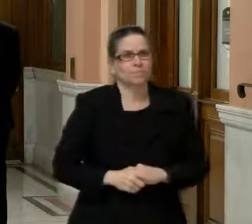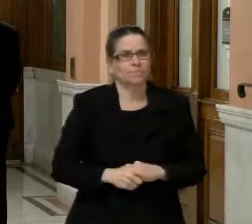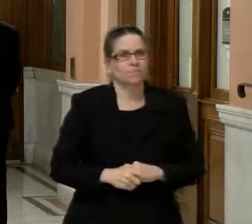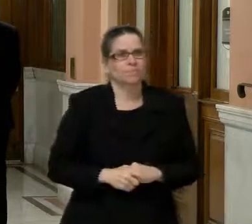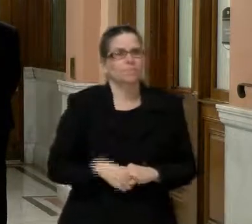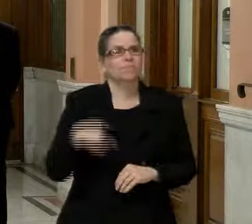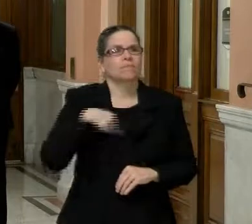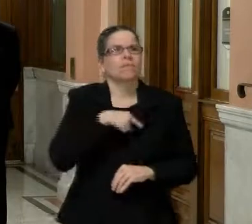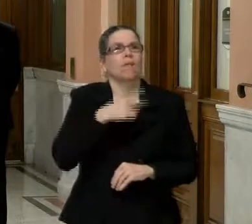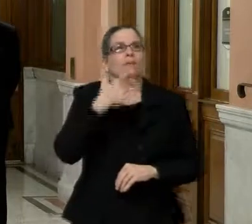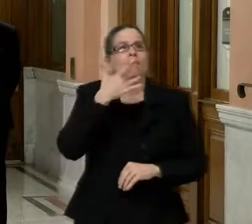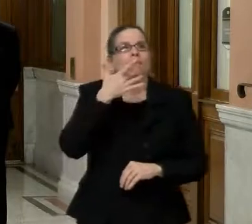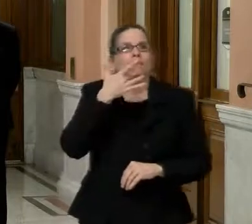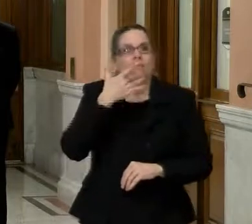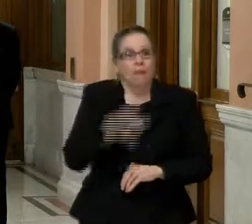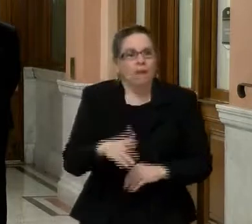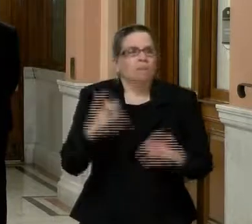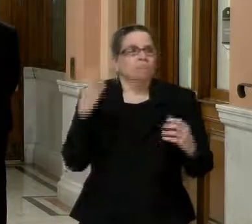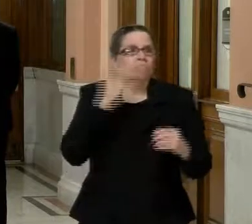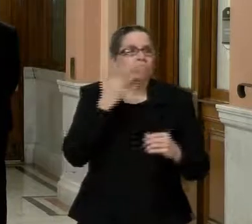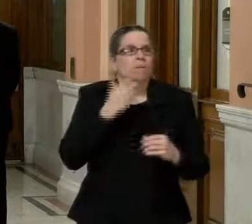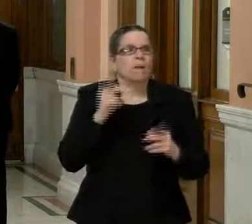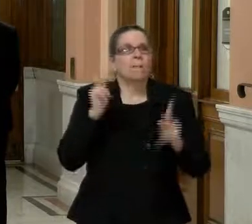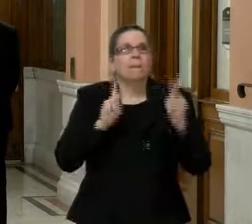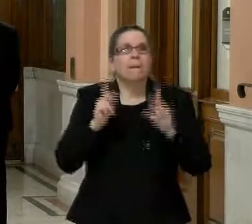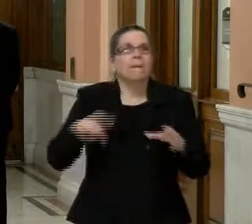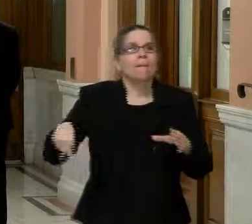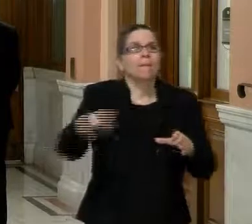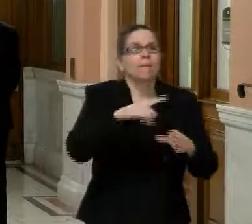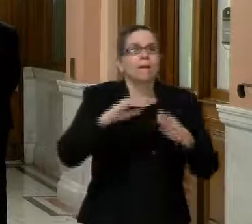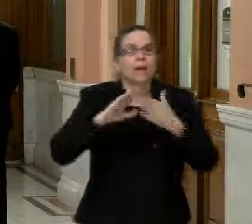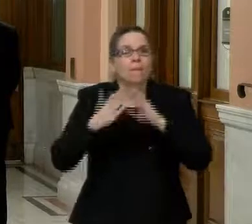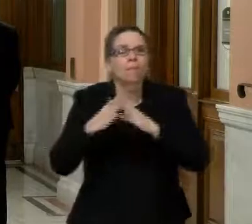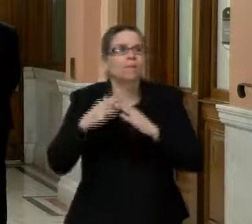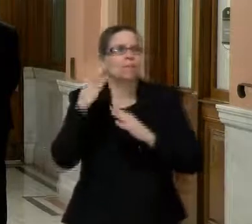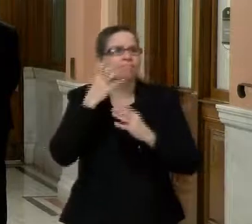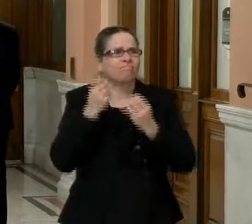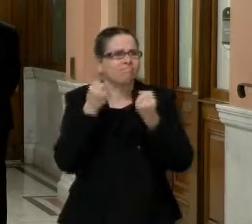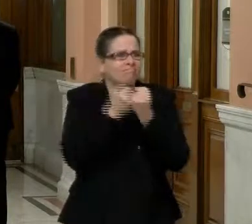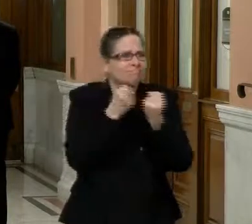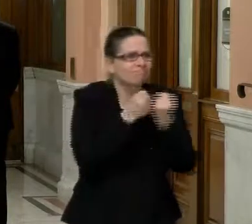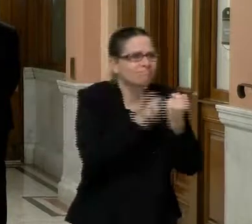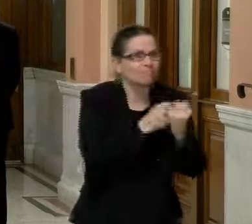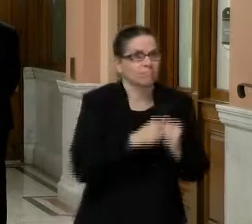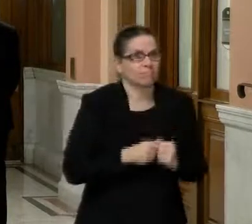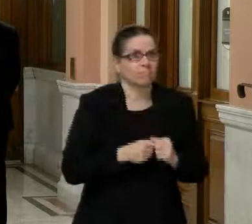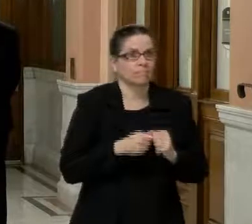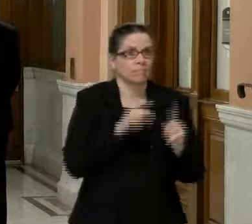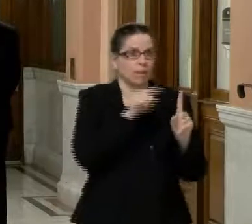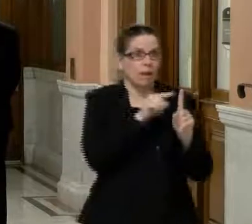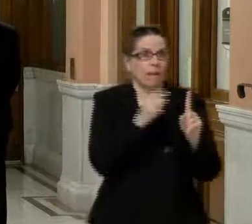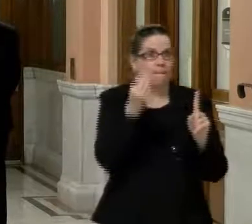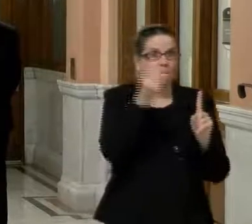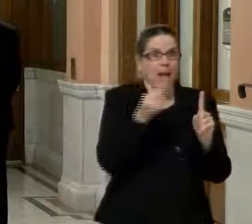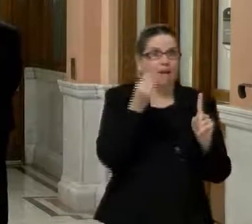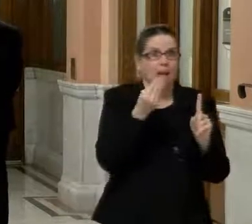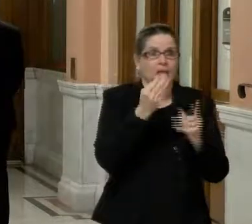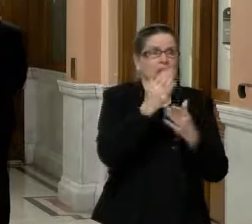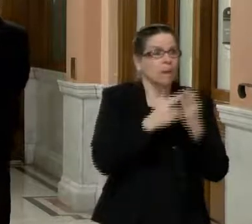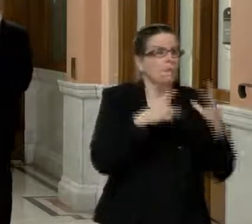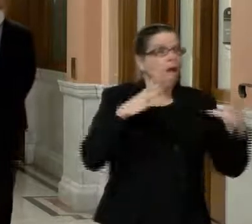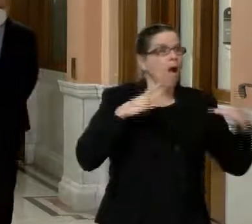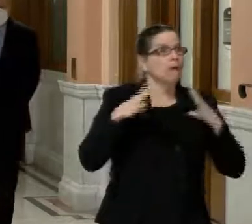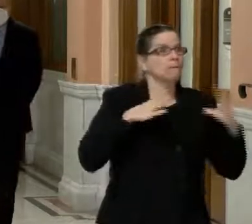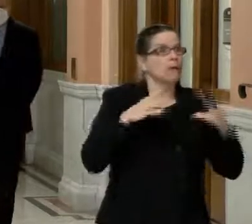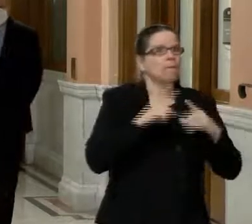have so many good, dedicated people literally working around the clock. Monday was a holiday for a lot of folks, and yet there were a lot of folks at the senior center